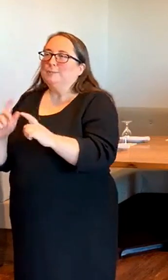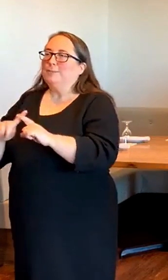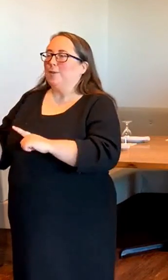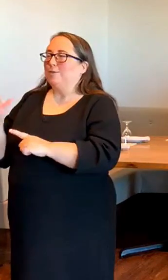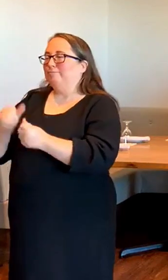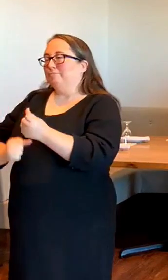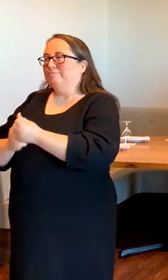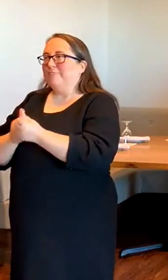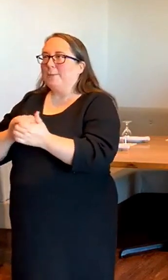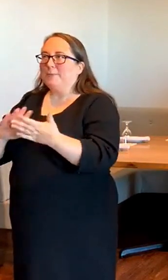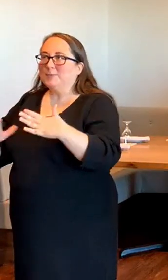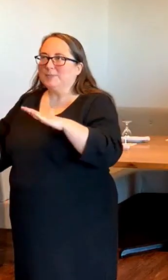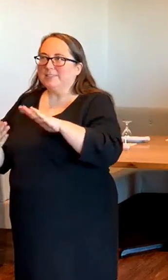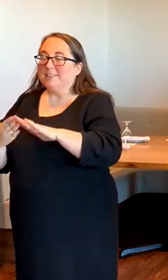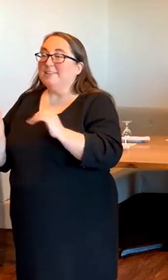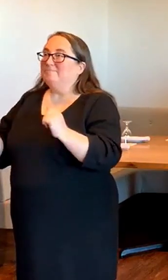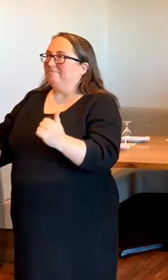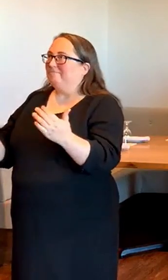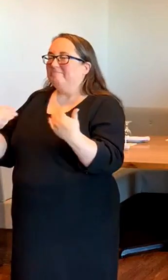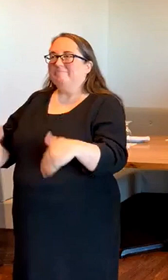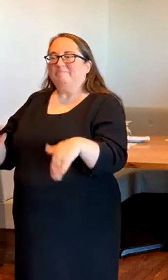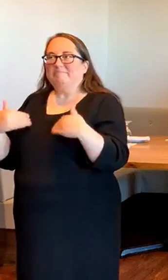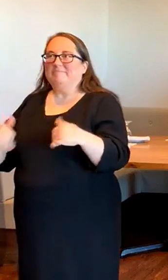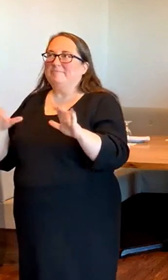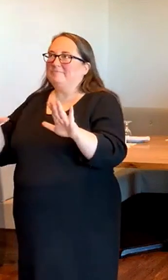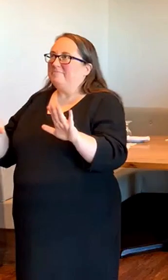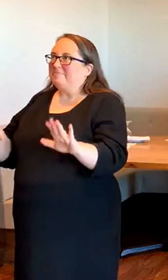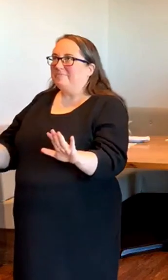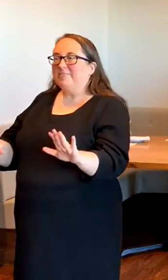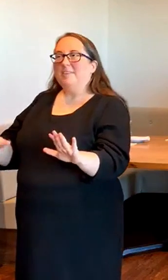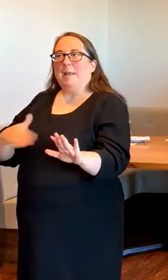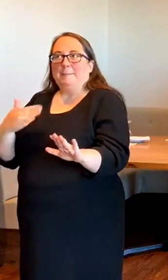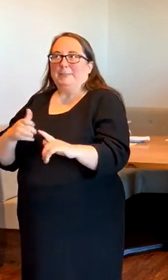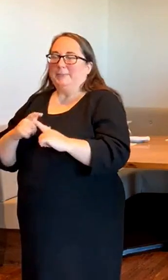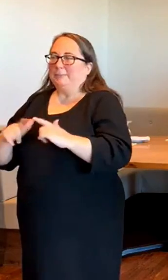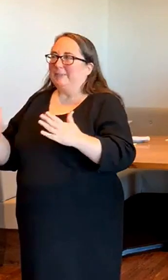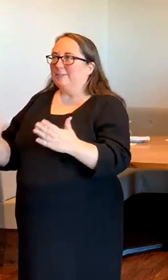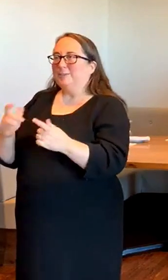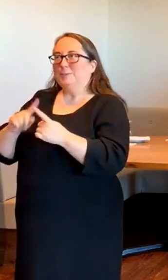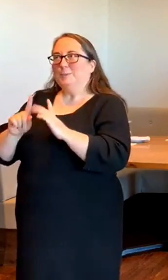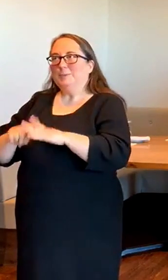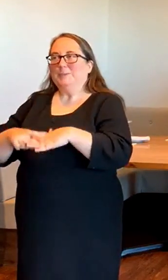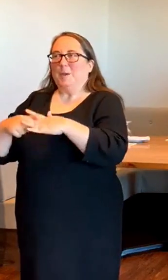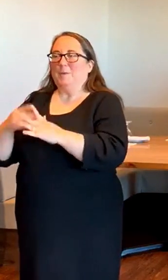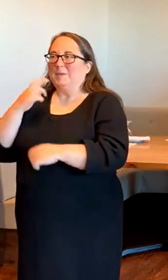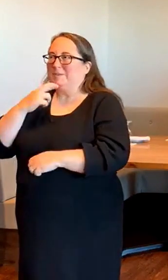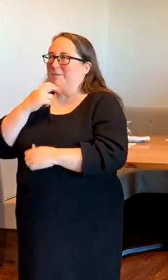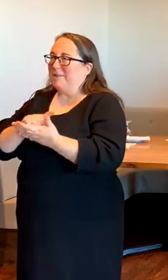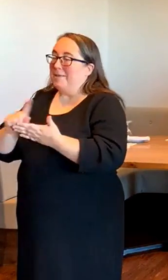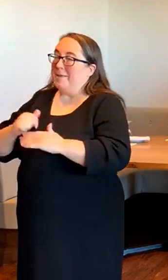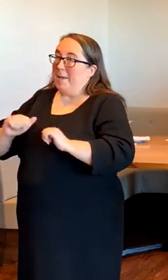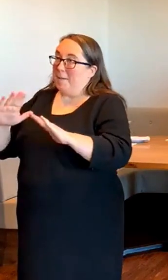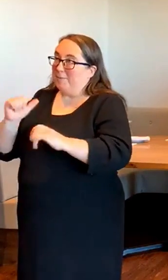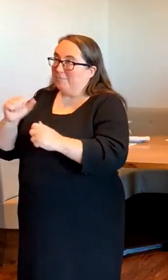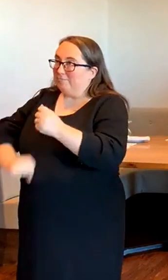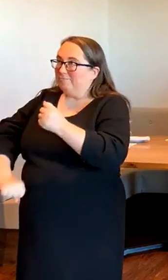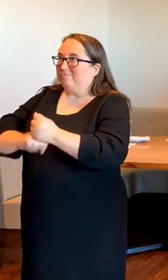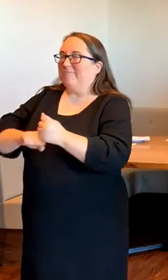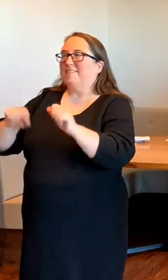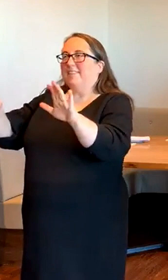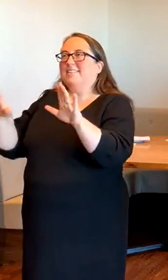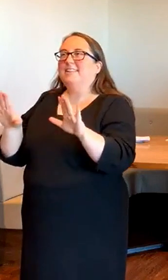but also support our community. So I'm glad to be here to kick off Restaurant Weeks, and I hope that not only do we support